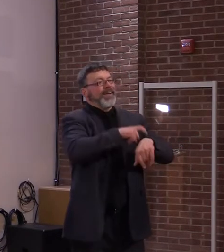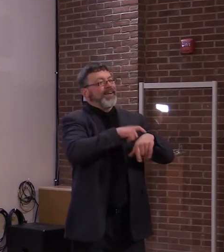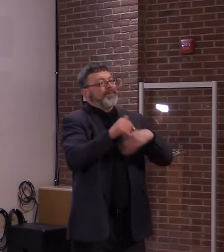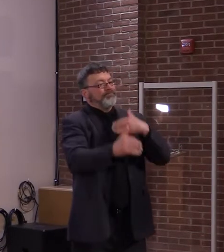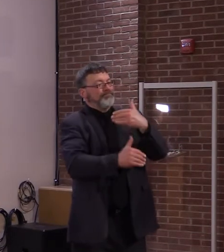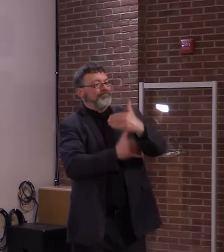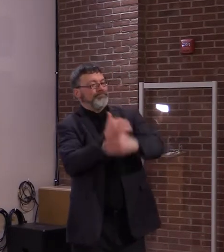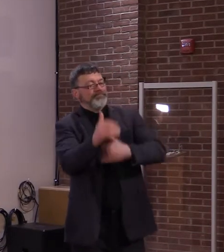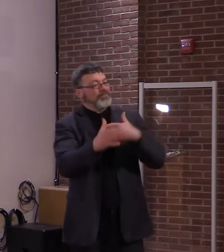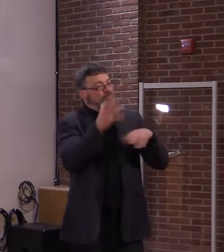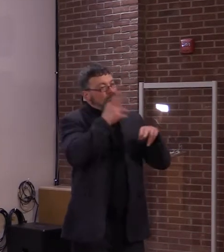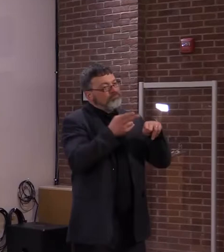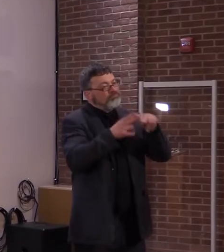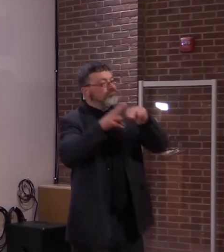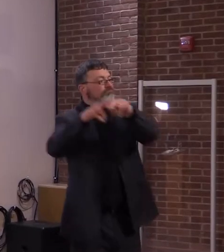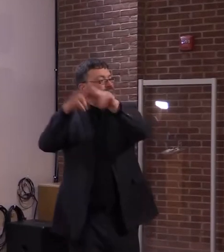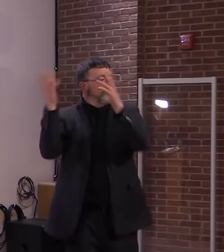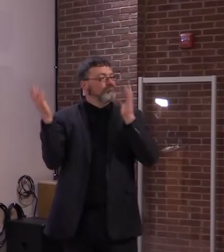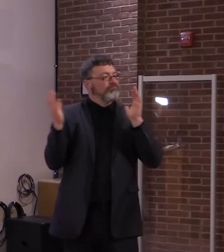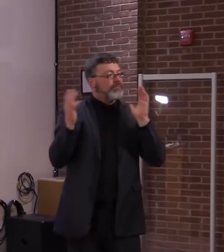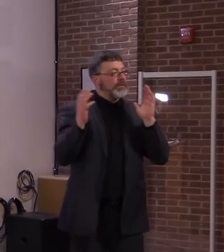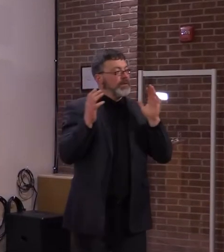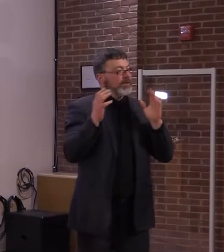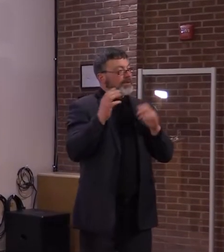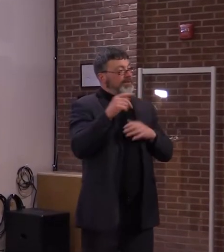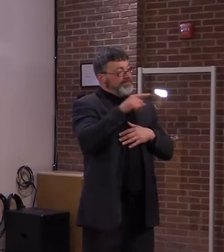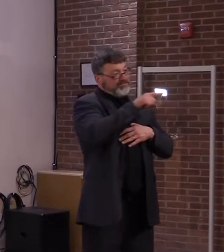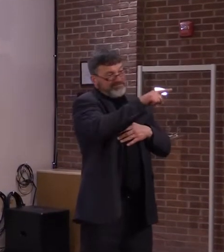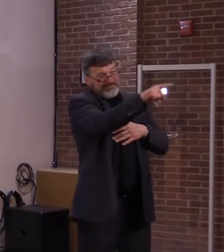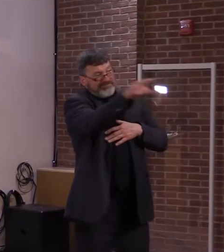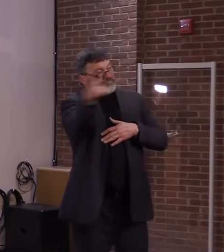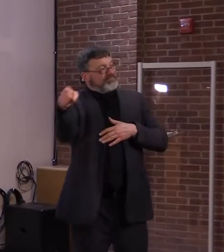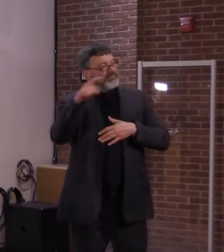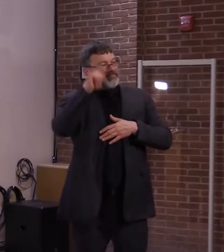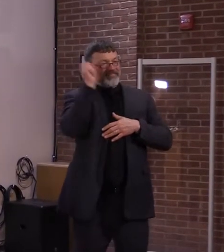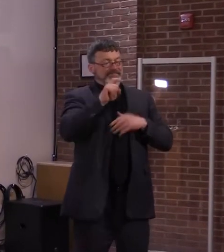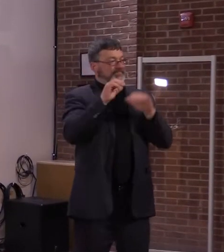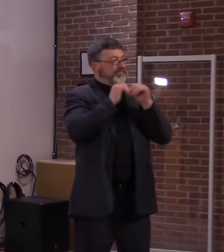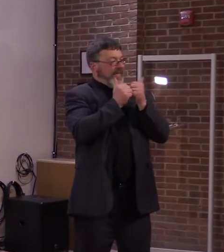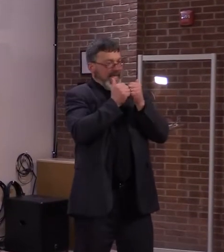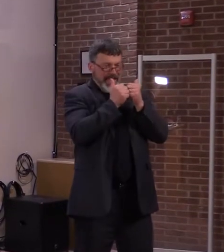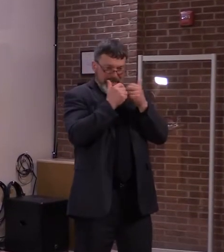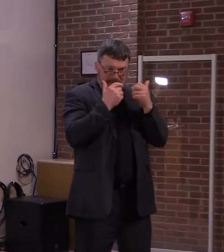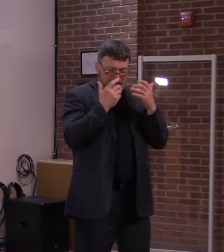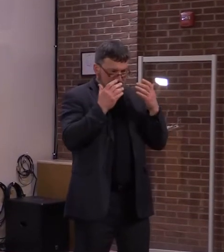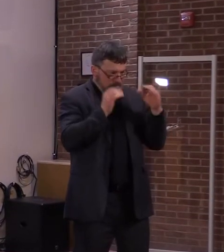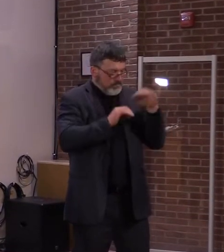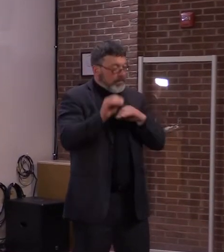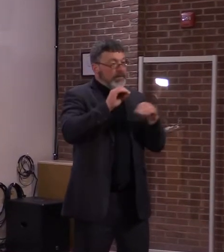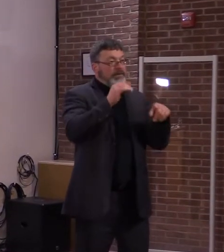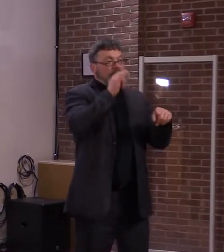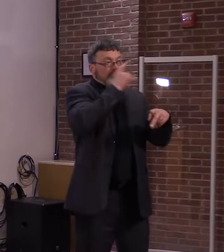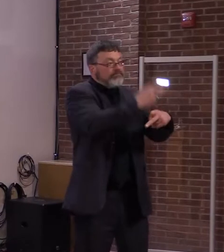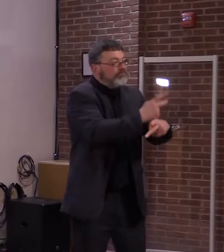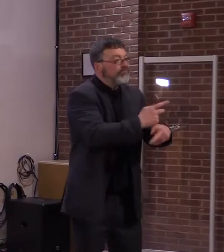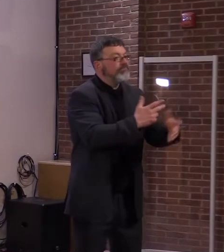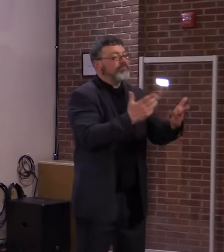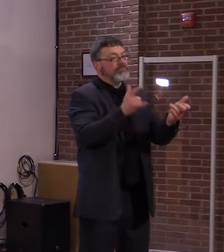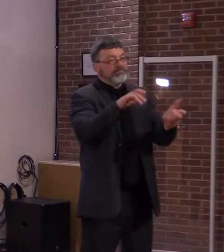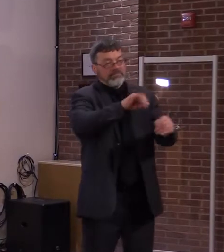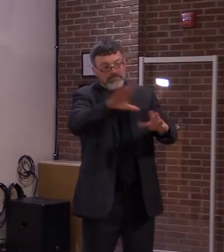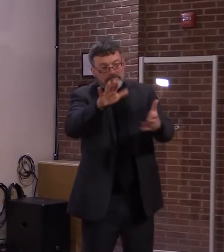necessities like childcare, for instance. And, you know, to be perfectly blunt, there are some who